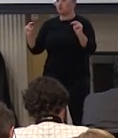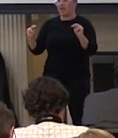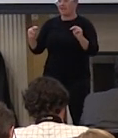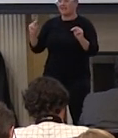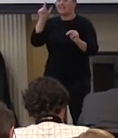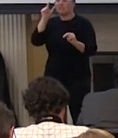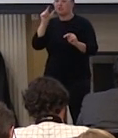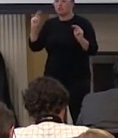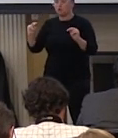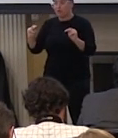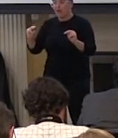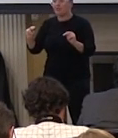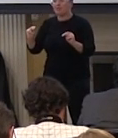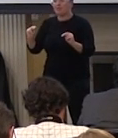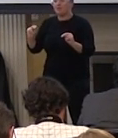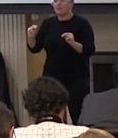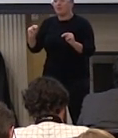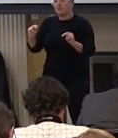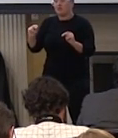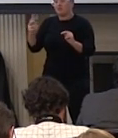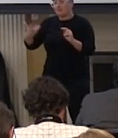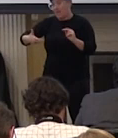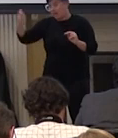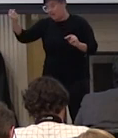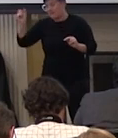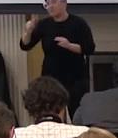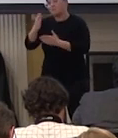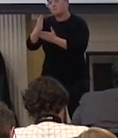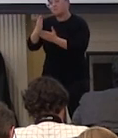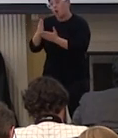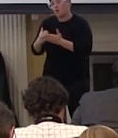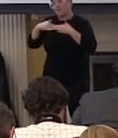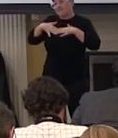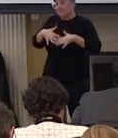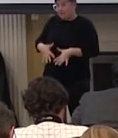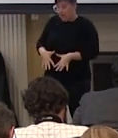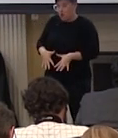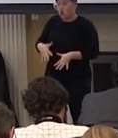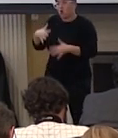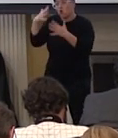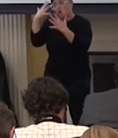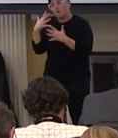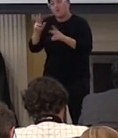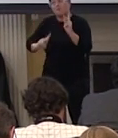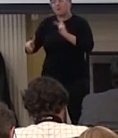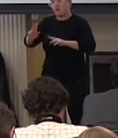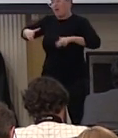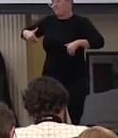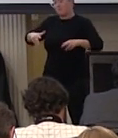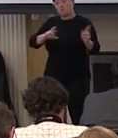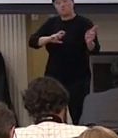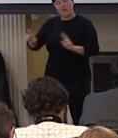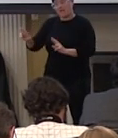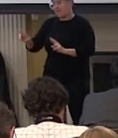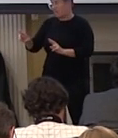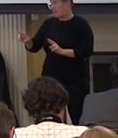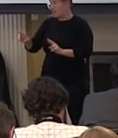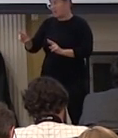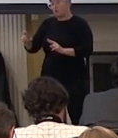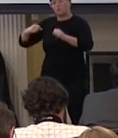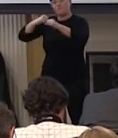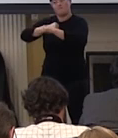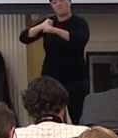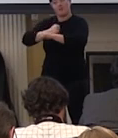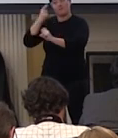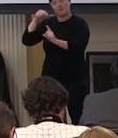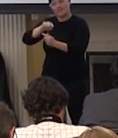away which is part of the despair i think that uh people have not been ready to uh people to fight